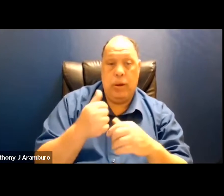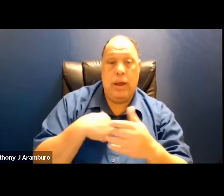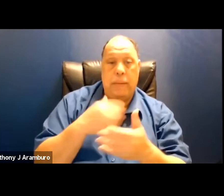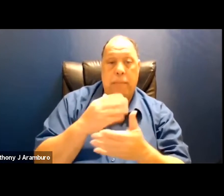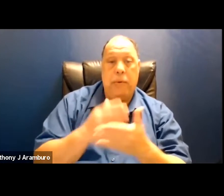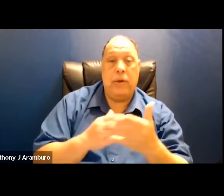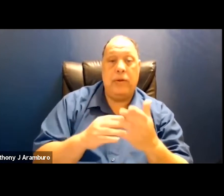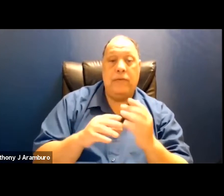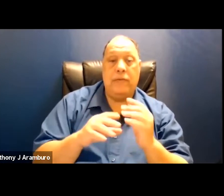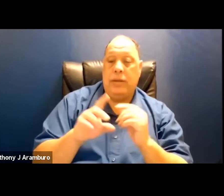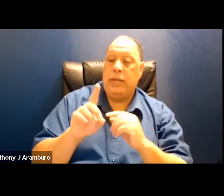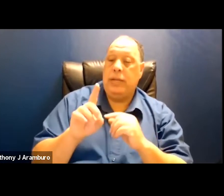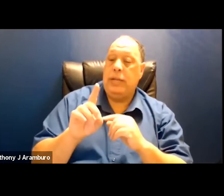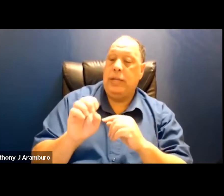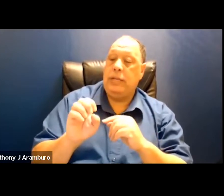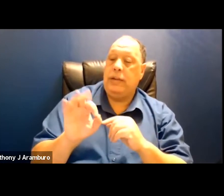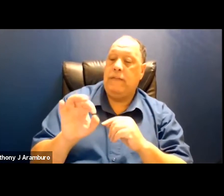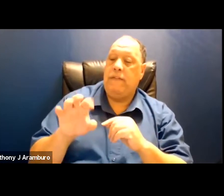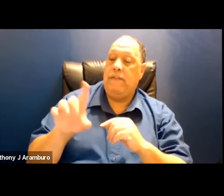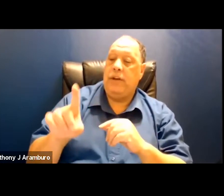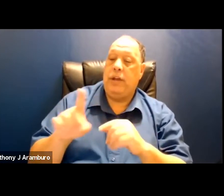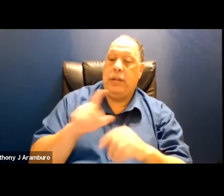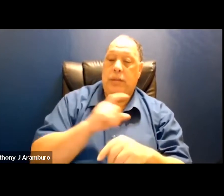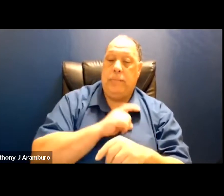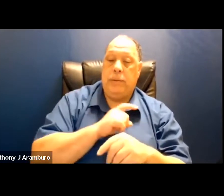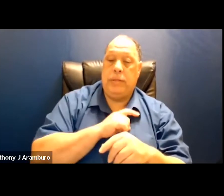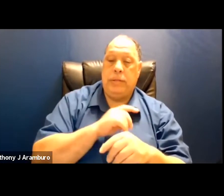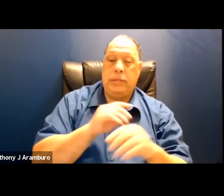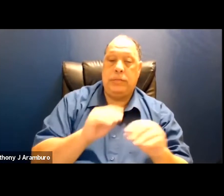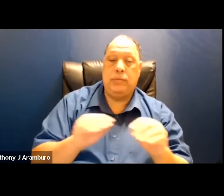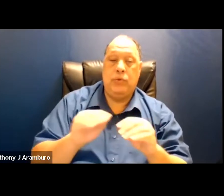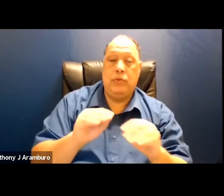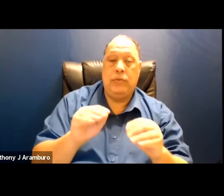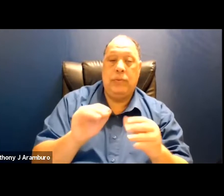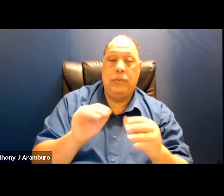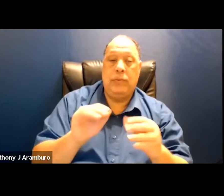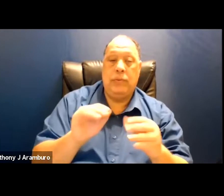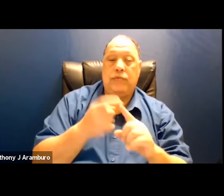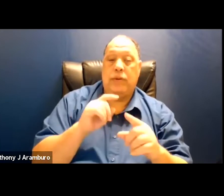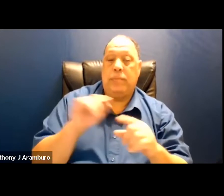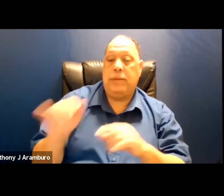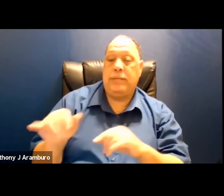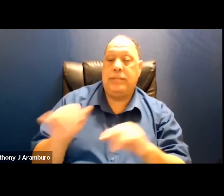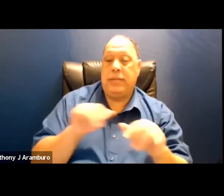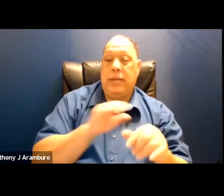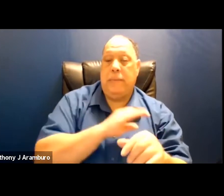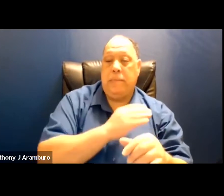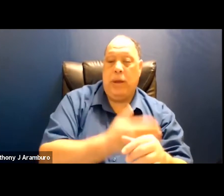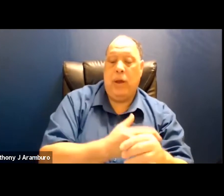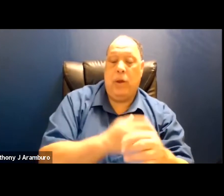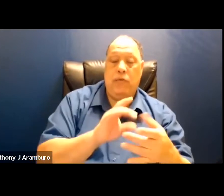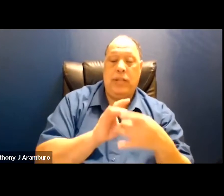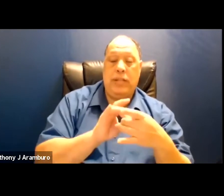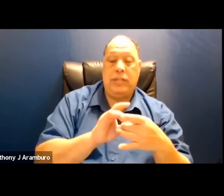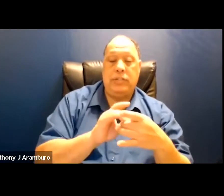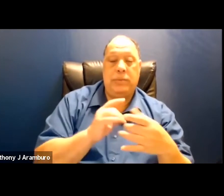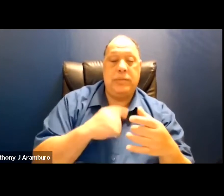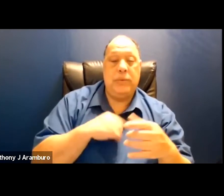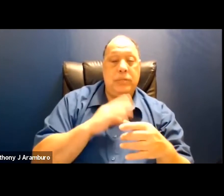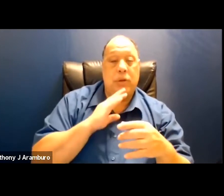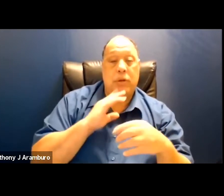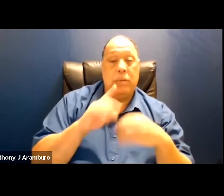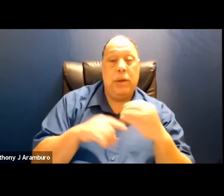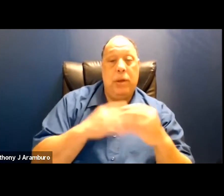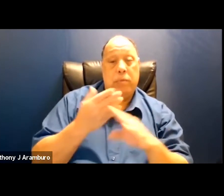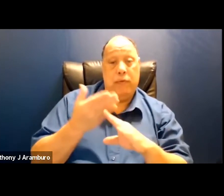defund the police movement and um this comes out of a lot of the same power relationships that i was talking about before and it's a kind of a coalition